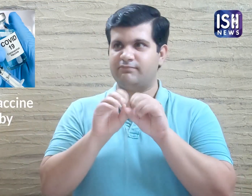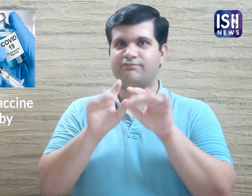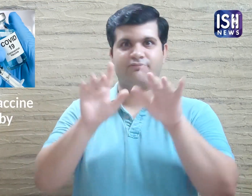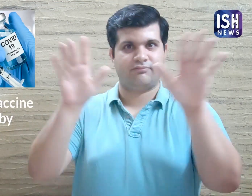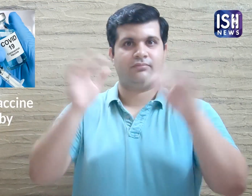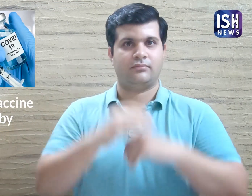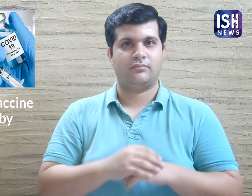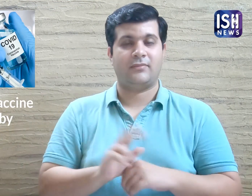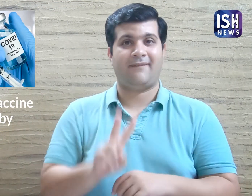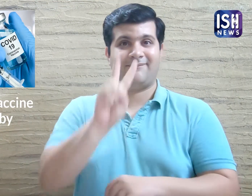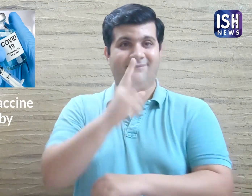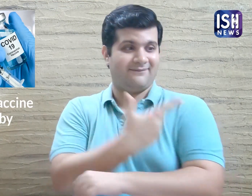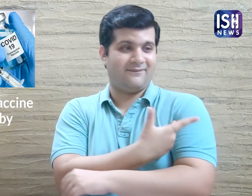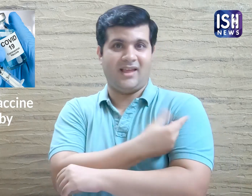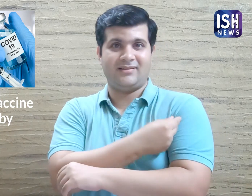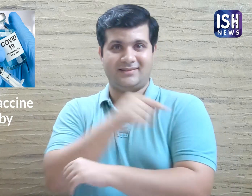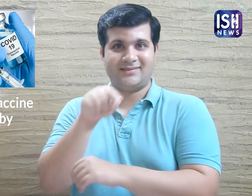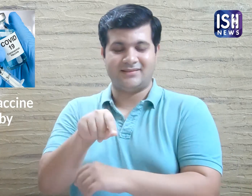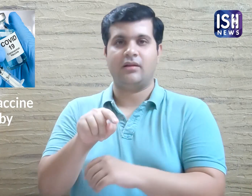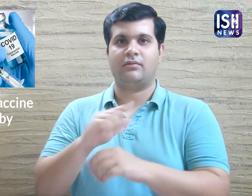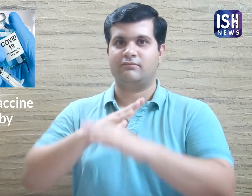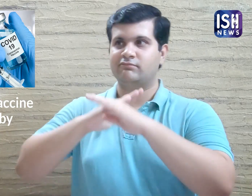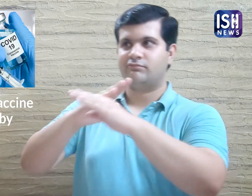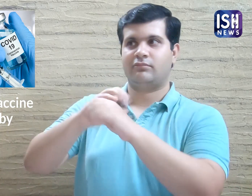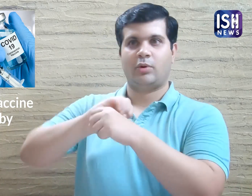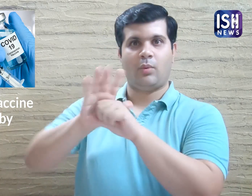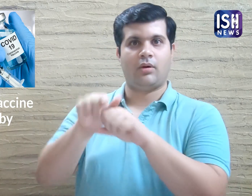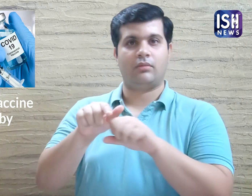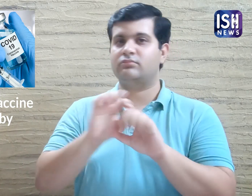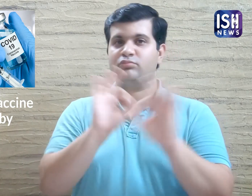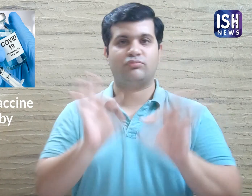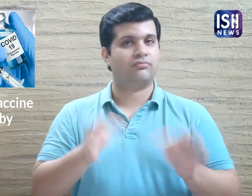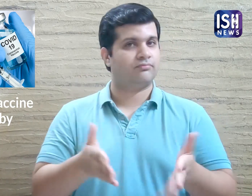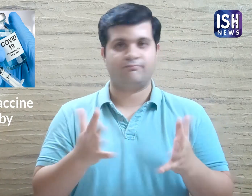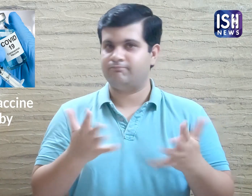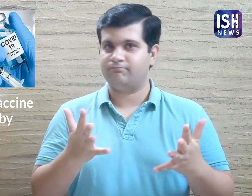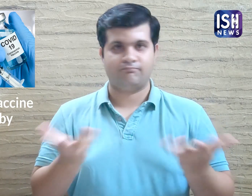In India, COVID-19 is rapidly spreading and till date, there is no vaccine.